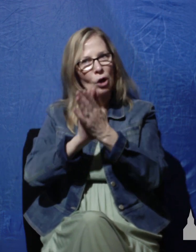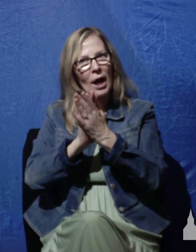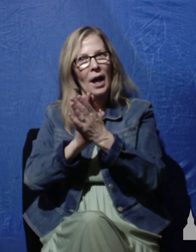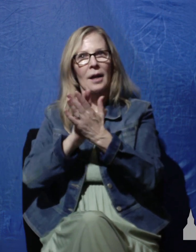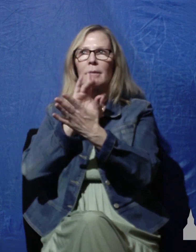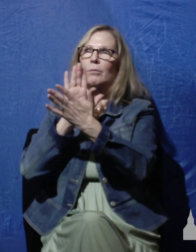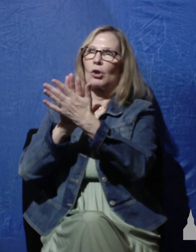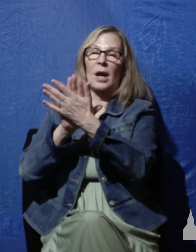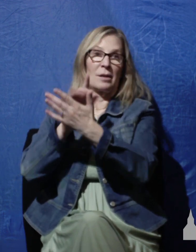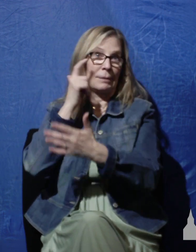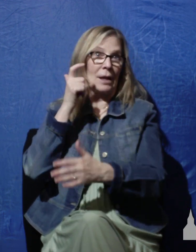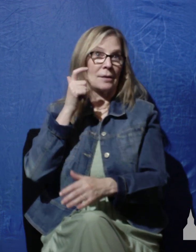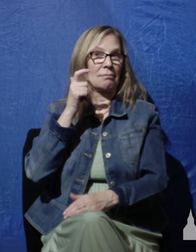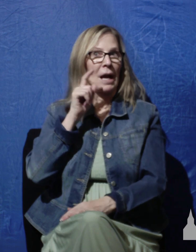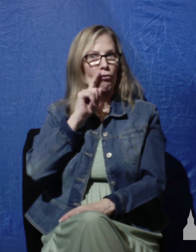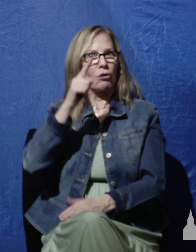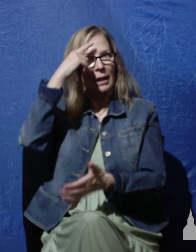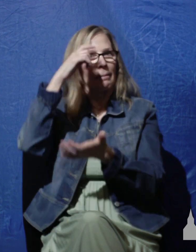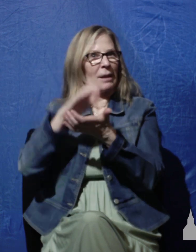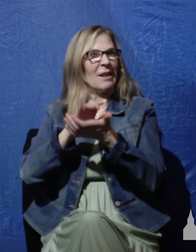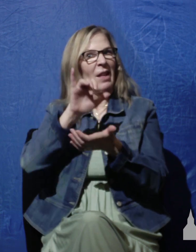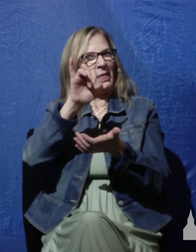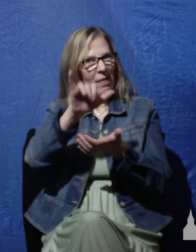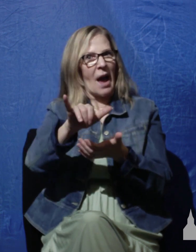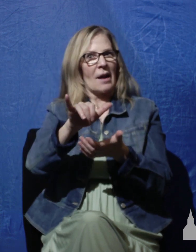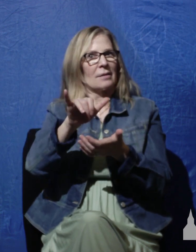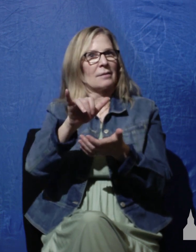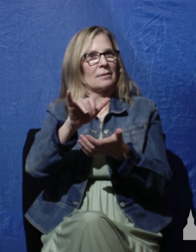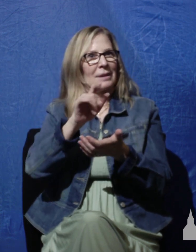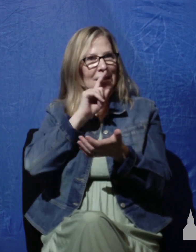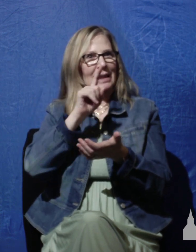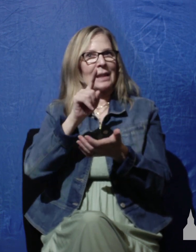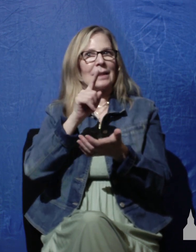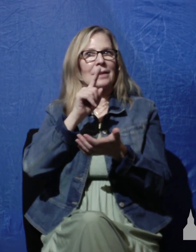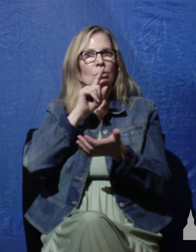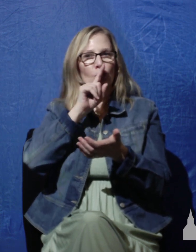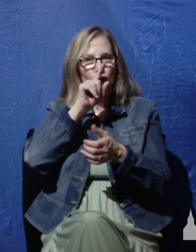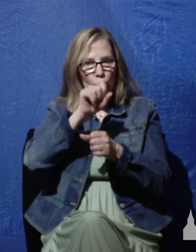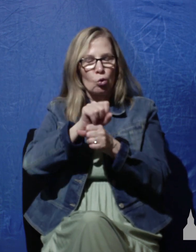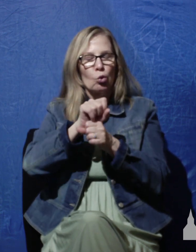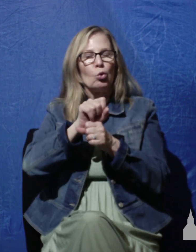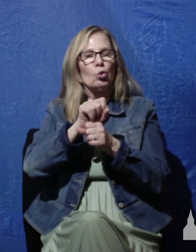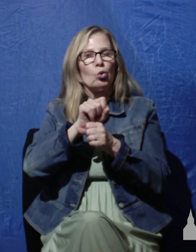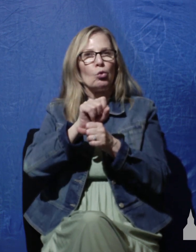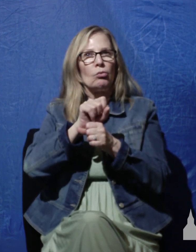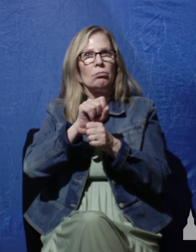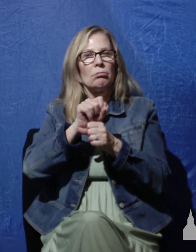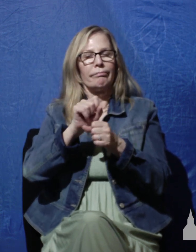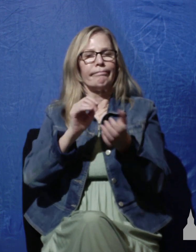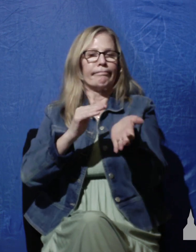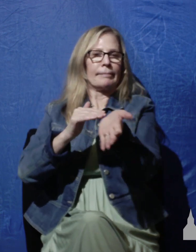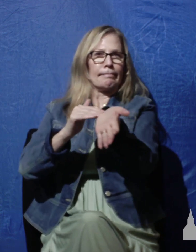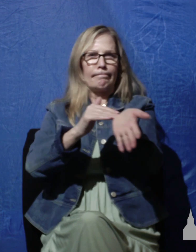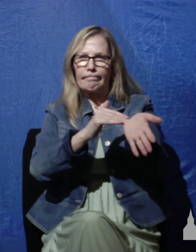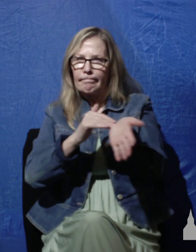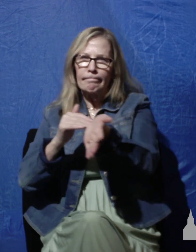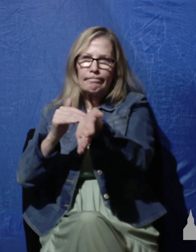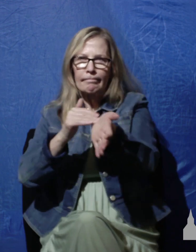praise because I really believe that that's the true barometer the true temperature of our church